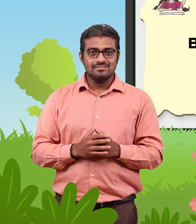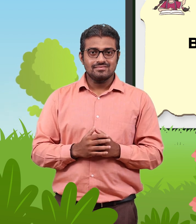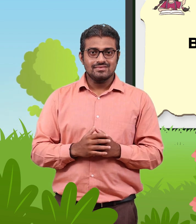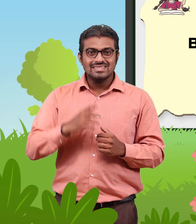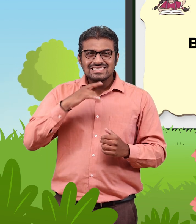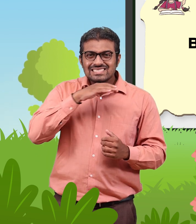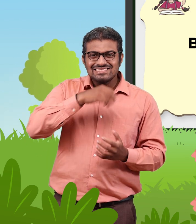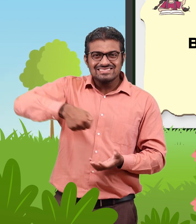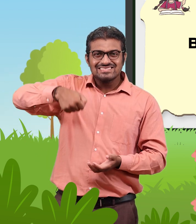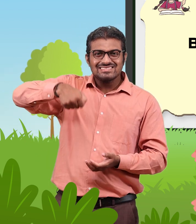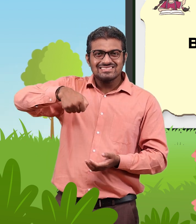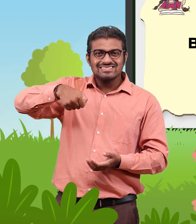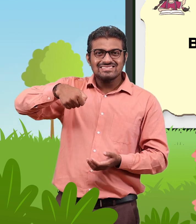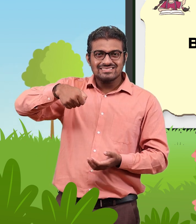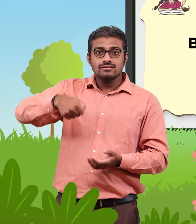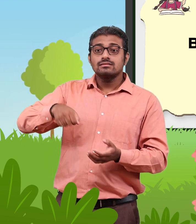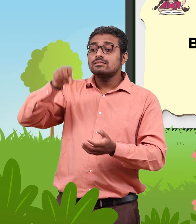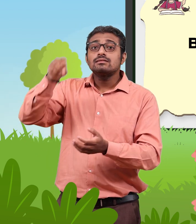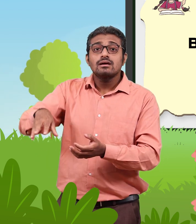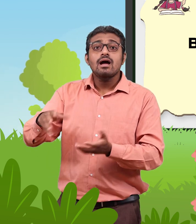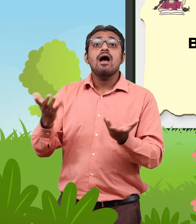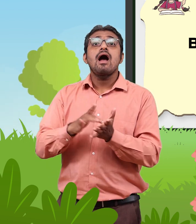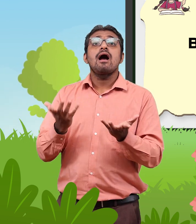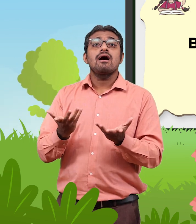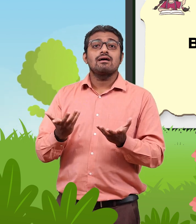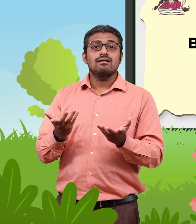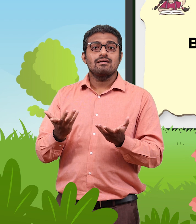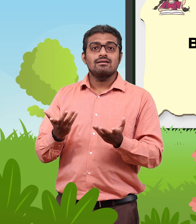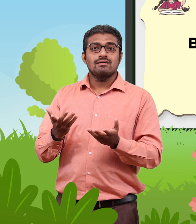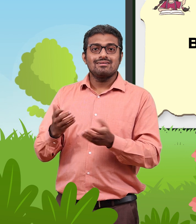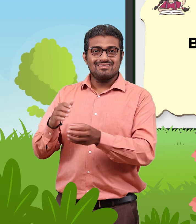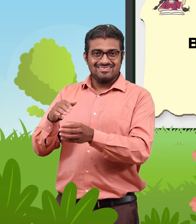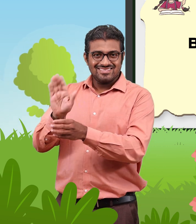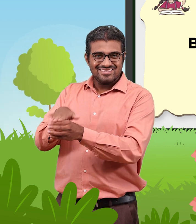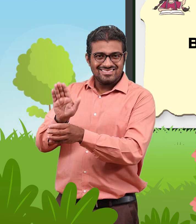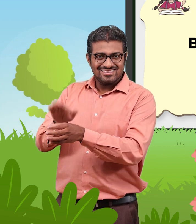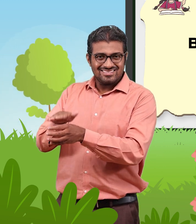Where do you throw the garbage? Inside or outside of the dustbin?